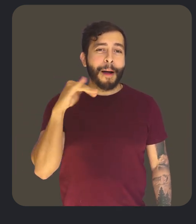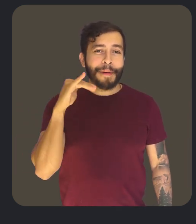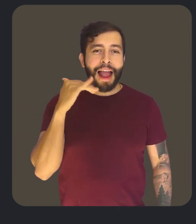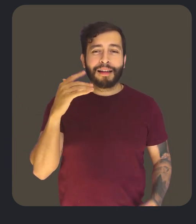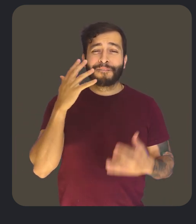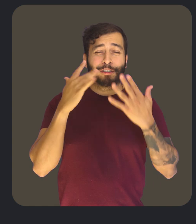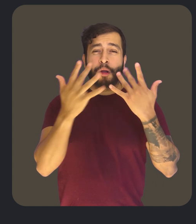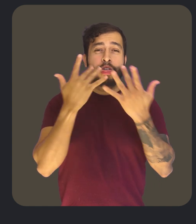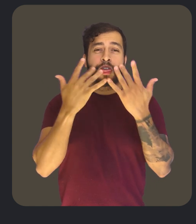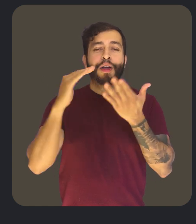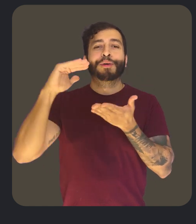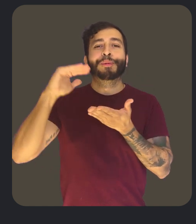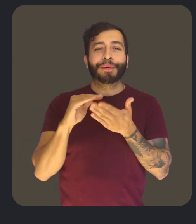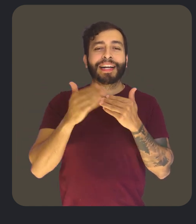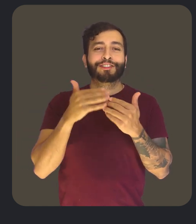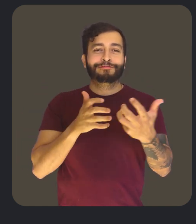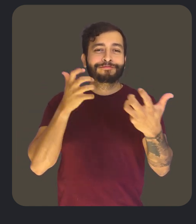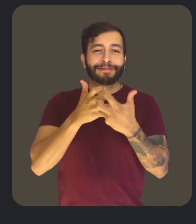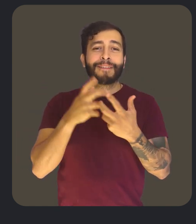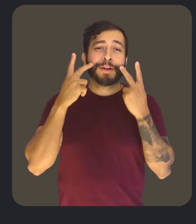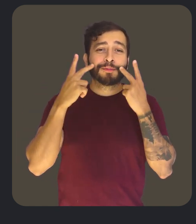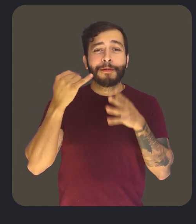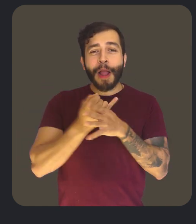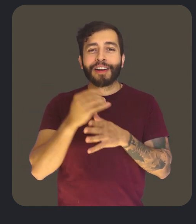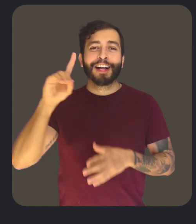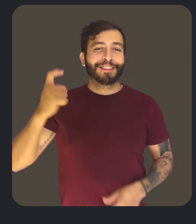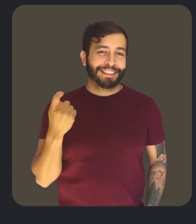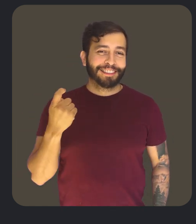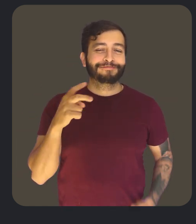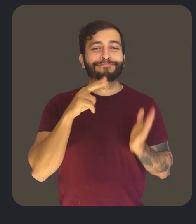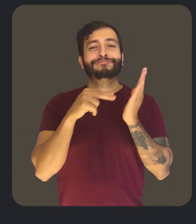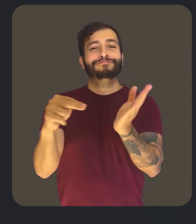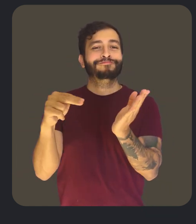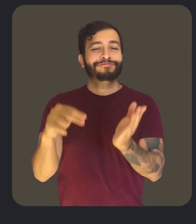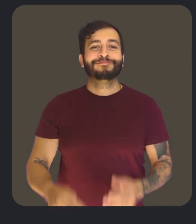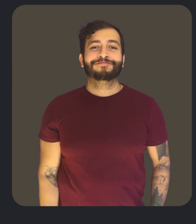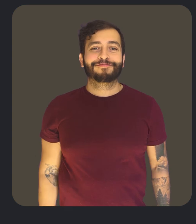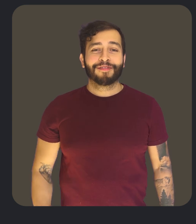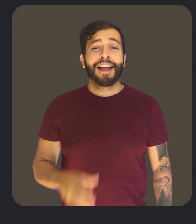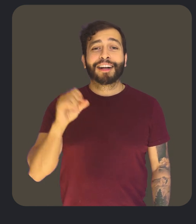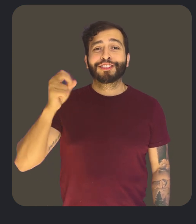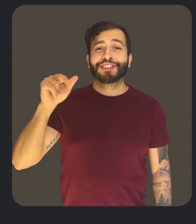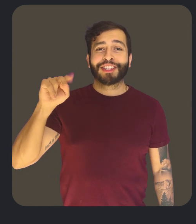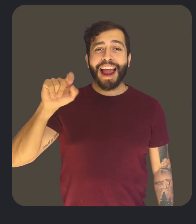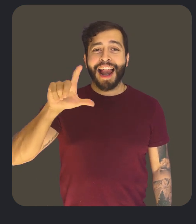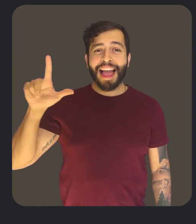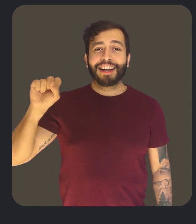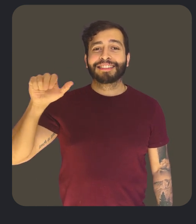Arabic font which reduces visual noise, making it easier for readers with visual impairments or dyslexia. And Chantal Sands,